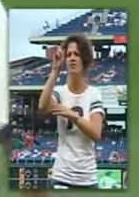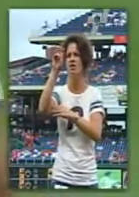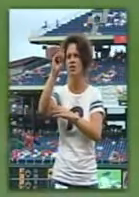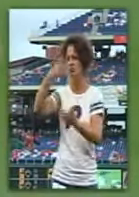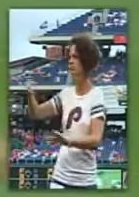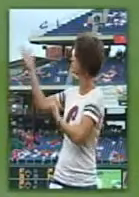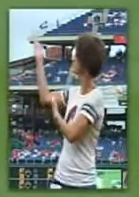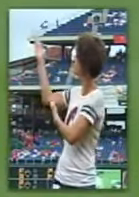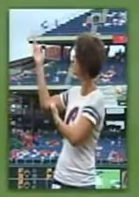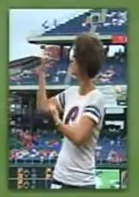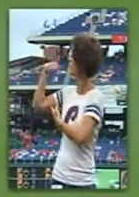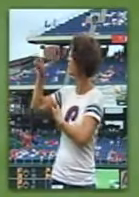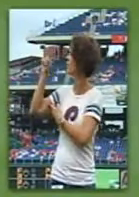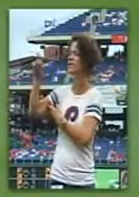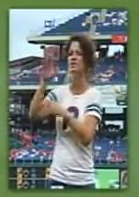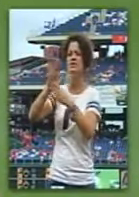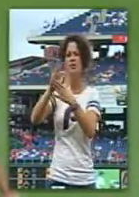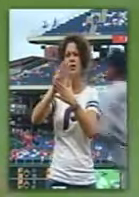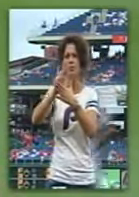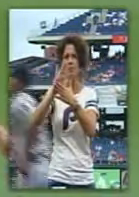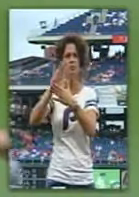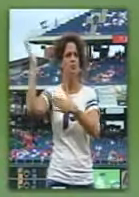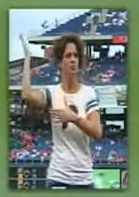highlighting this film and Dummy Hoy.